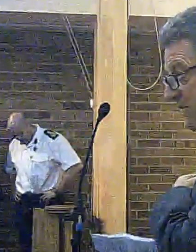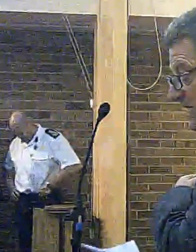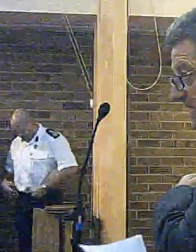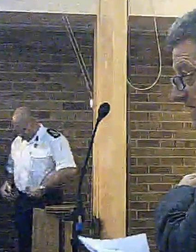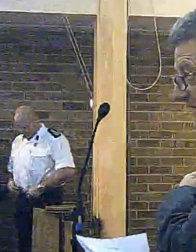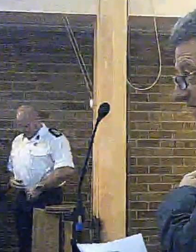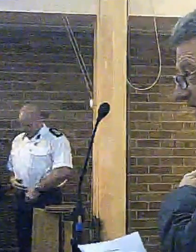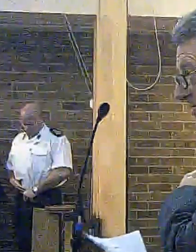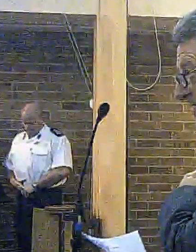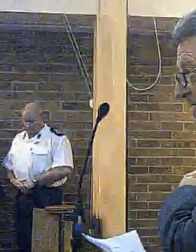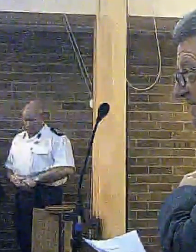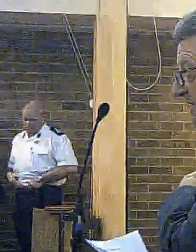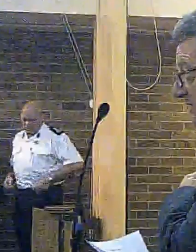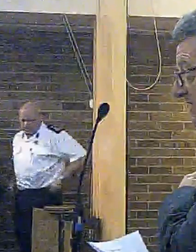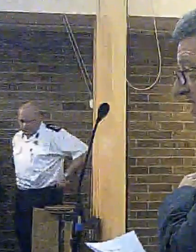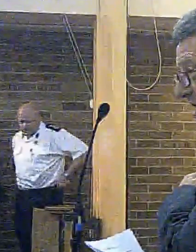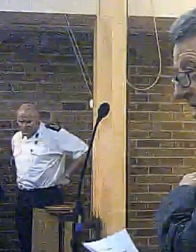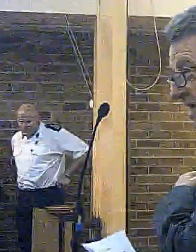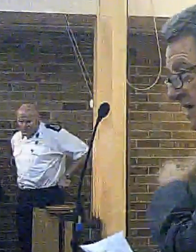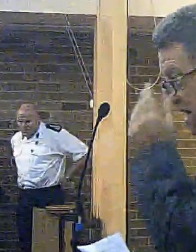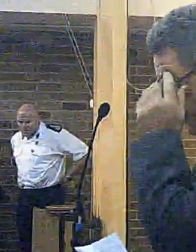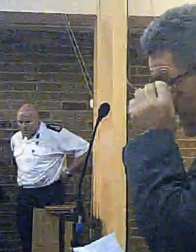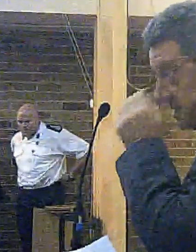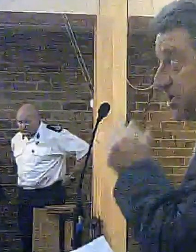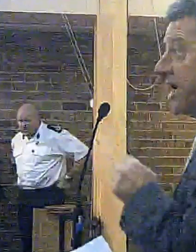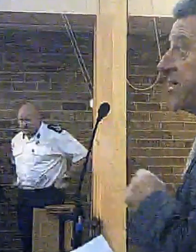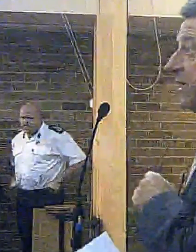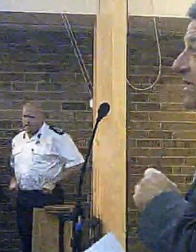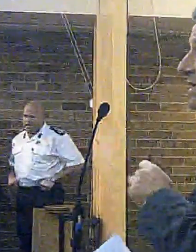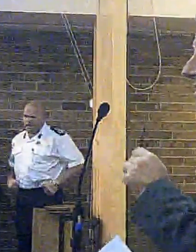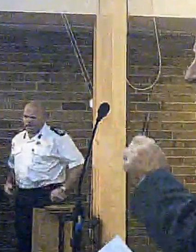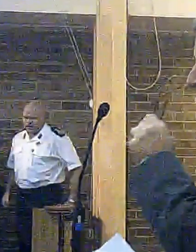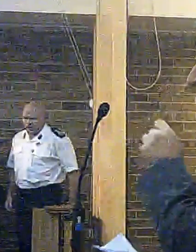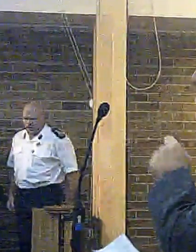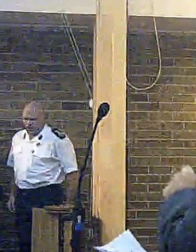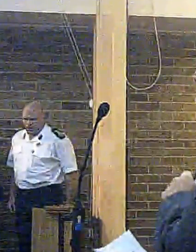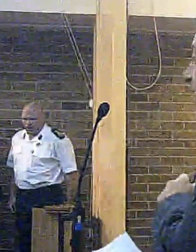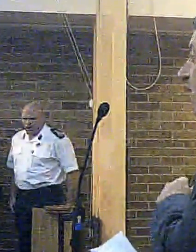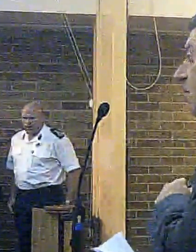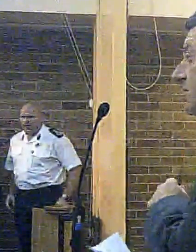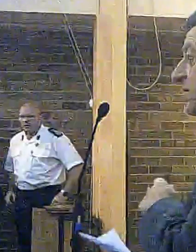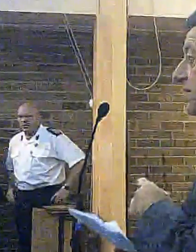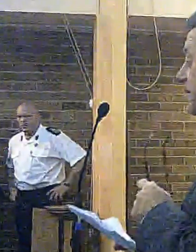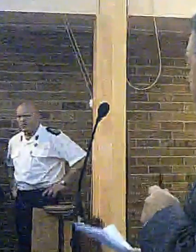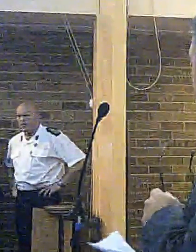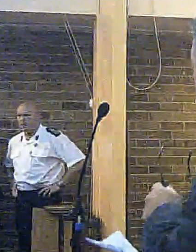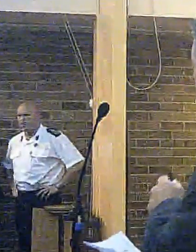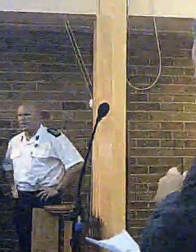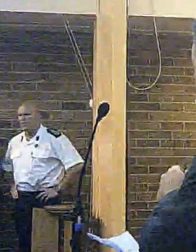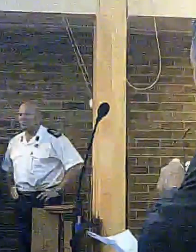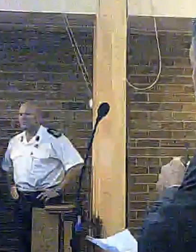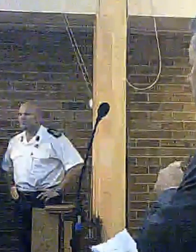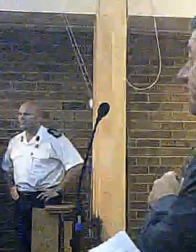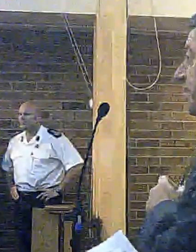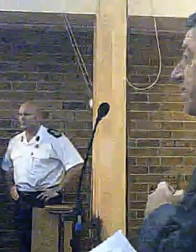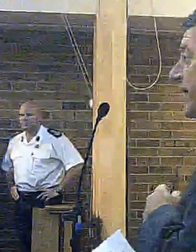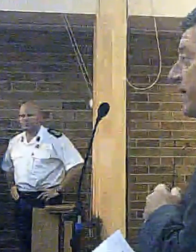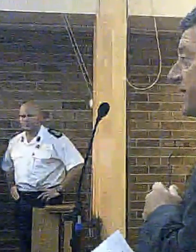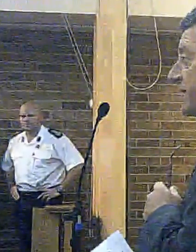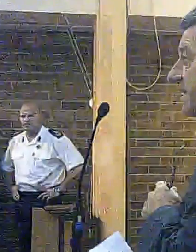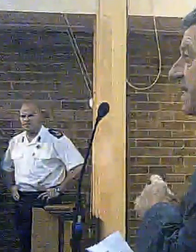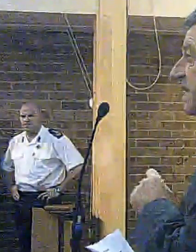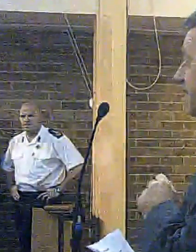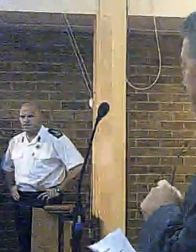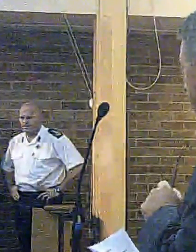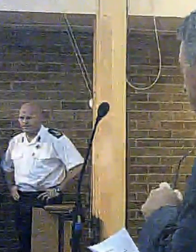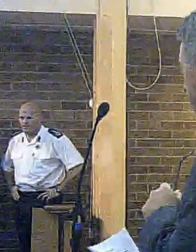Rushman from Murderside Fire and Rescue Service. I'm here to chair the meeting tonight. Also with us tonight is the Chief Fire